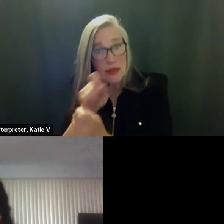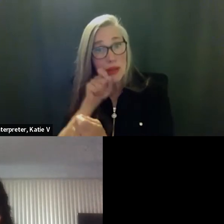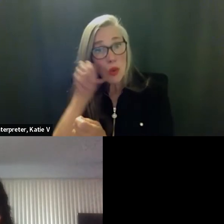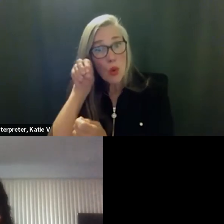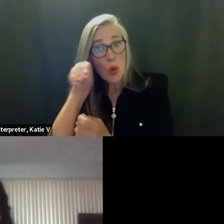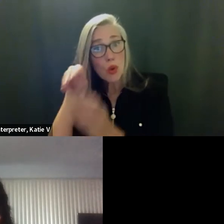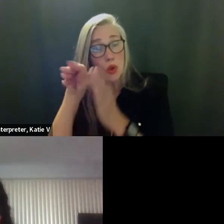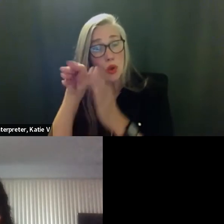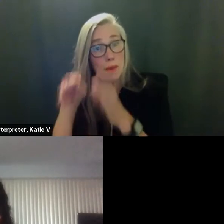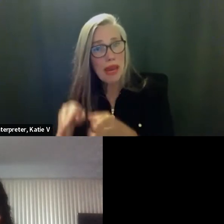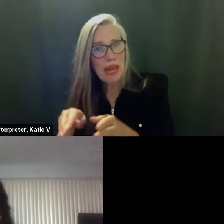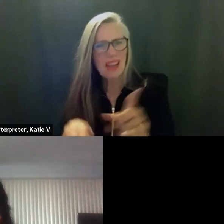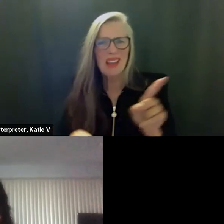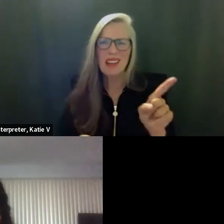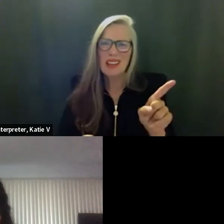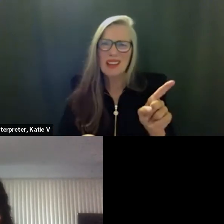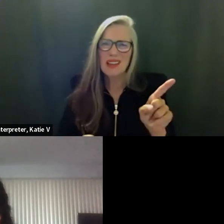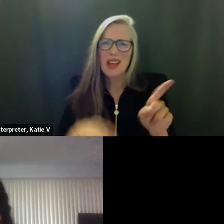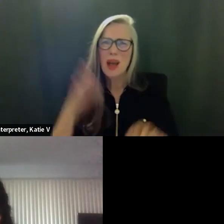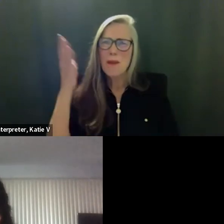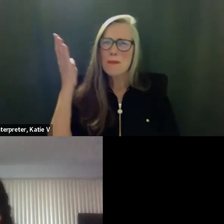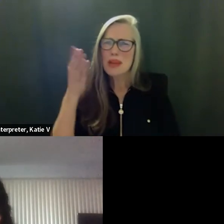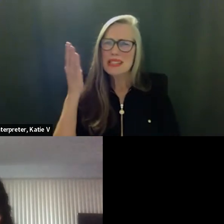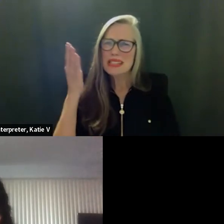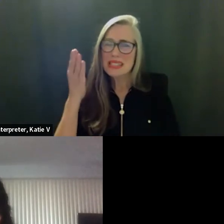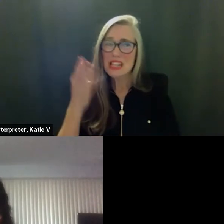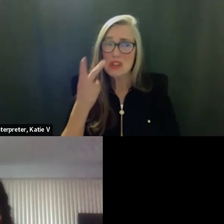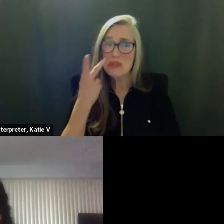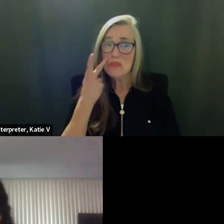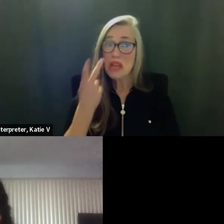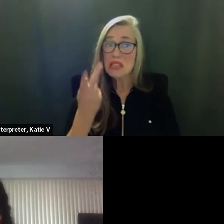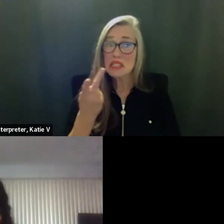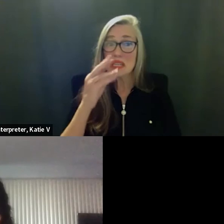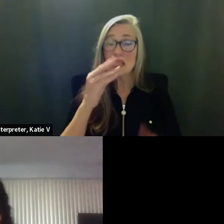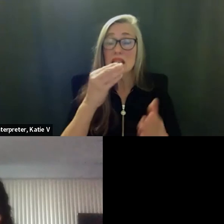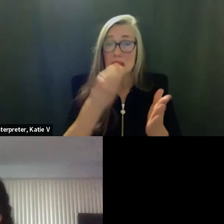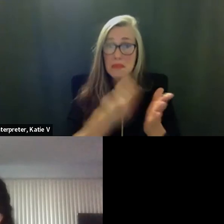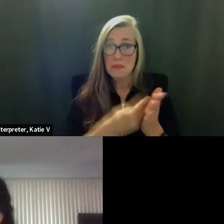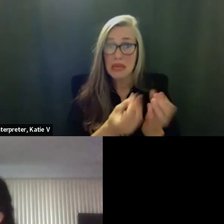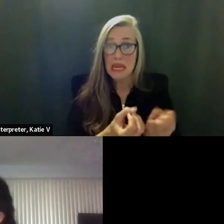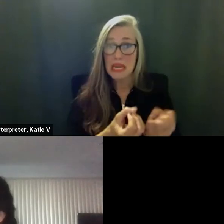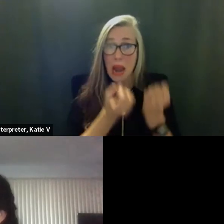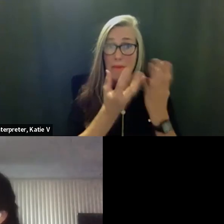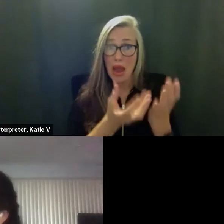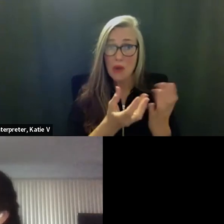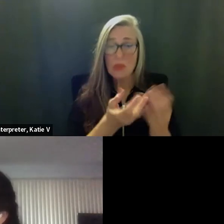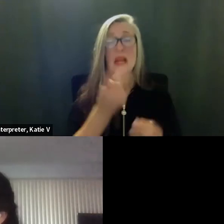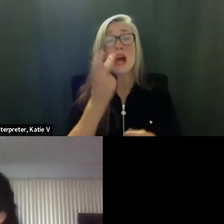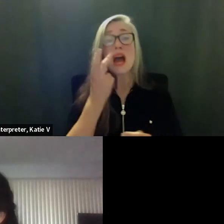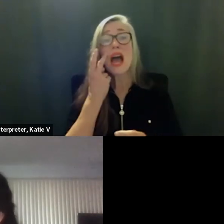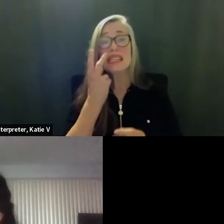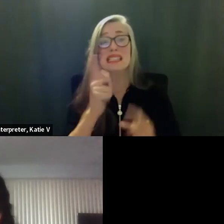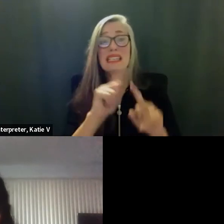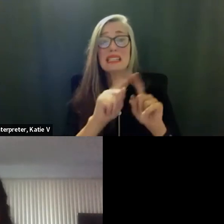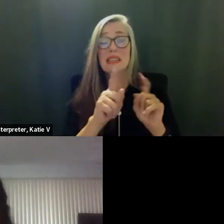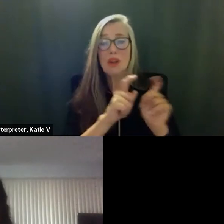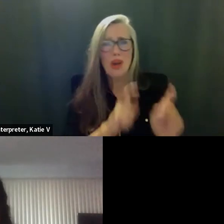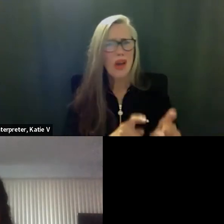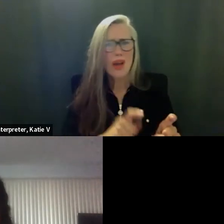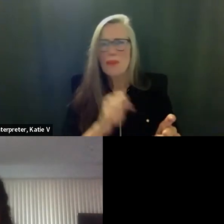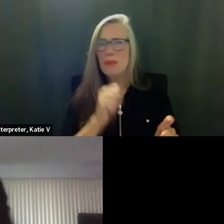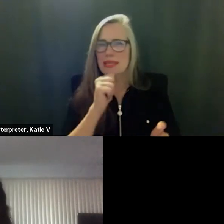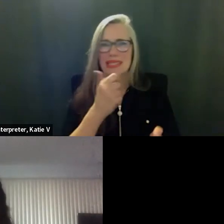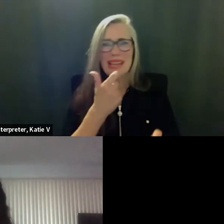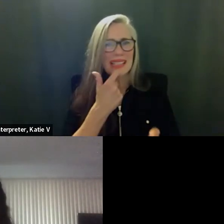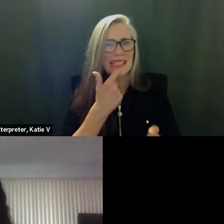this presentation we do have the amounts and we and uh they have been lined up with the goals but it doesn't say how